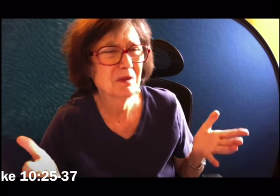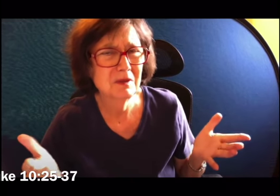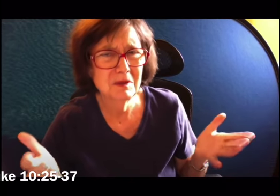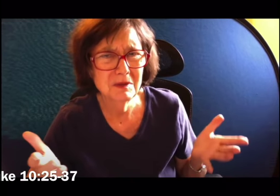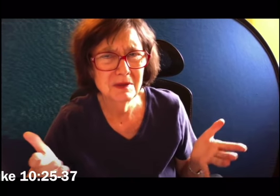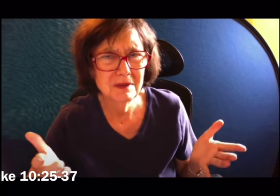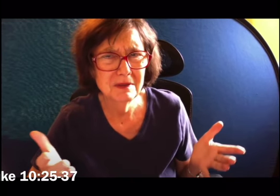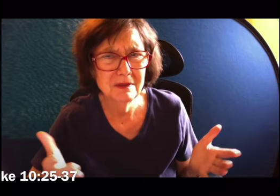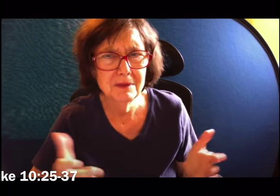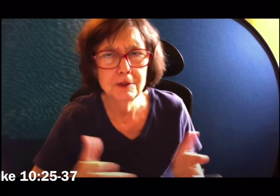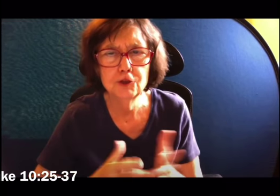neighbor?